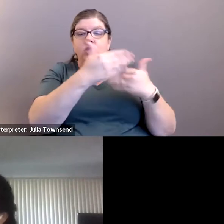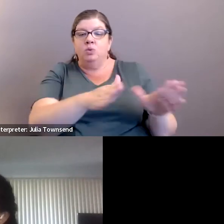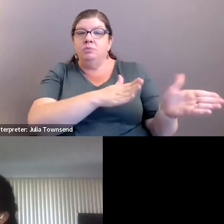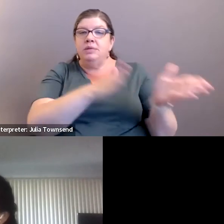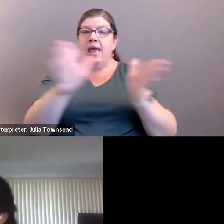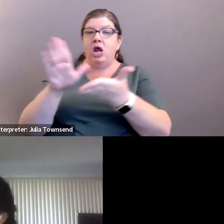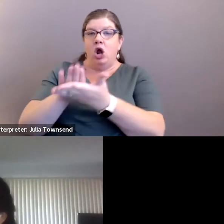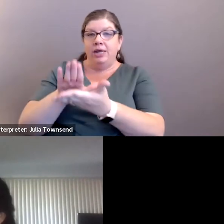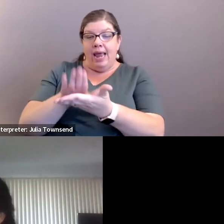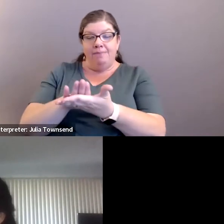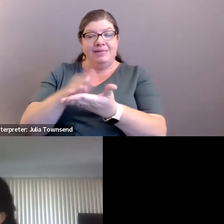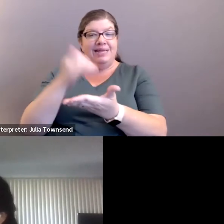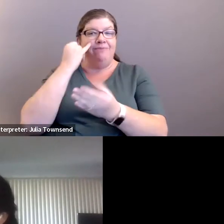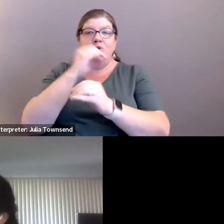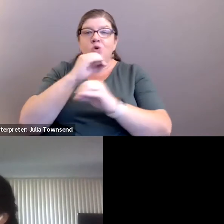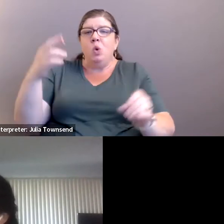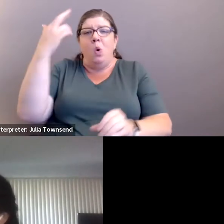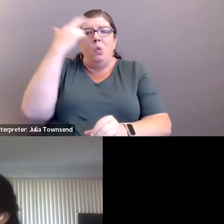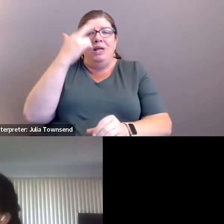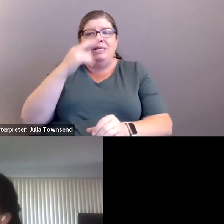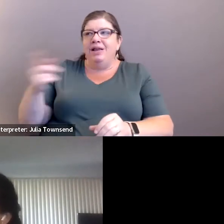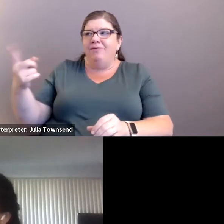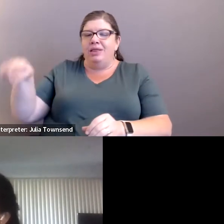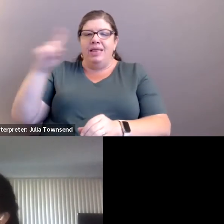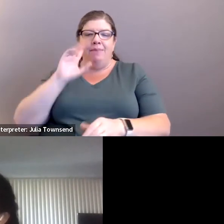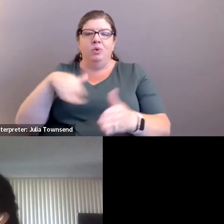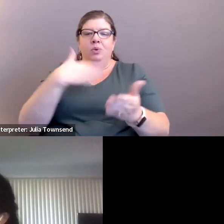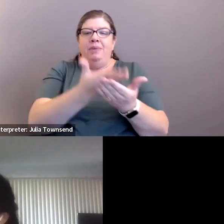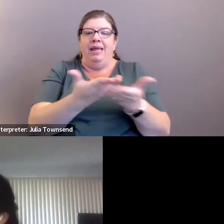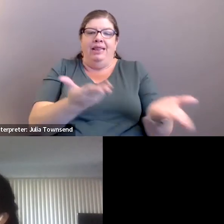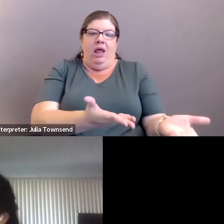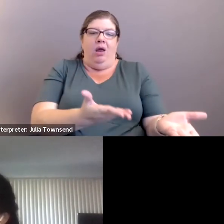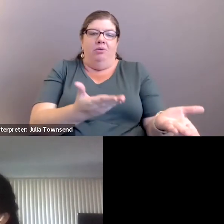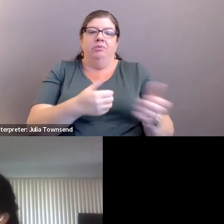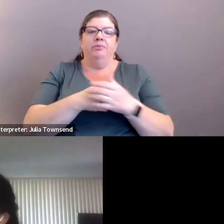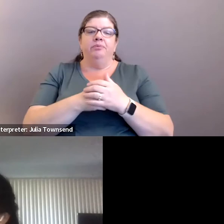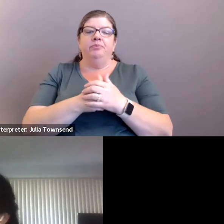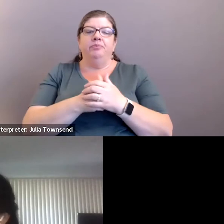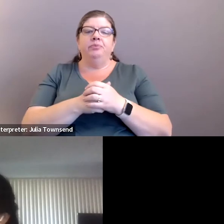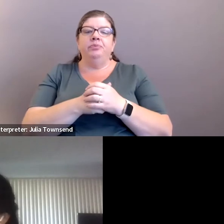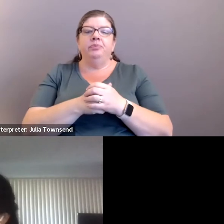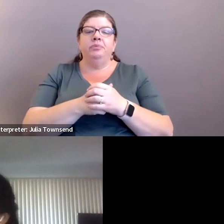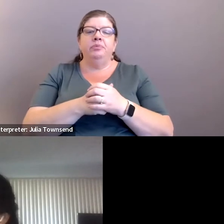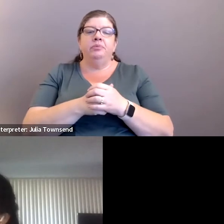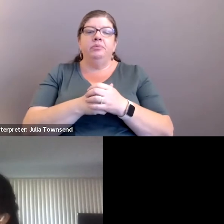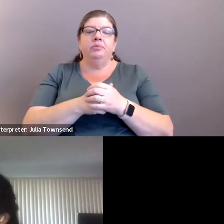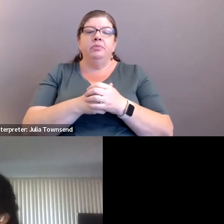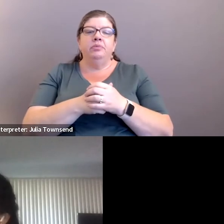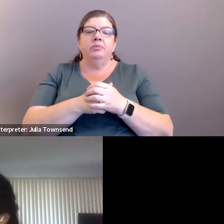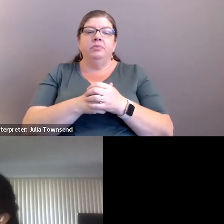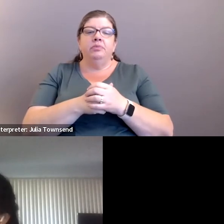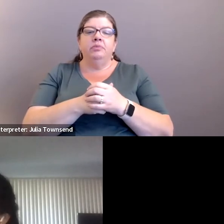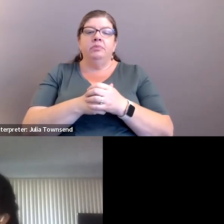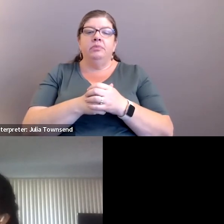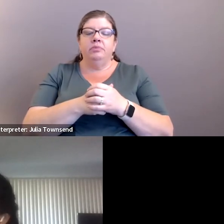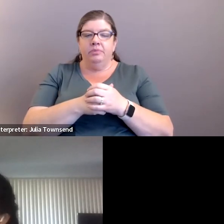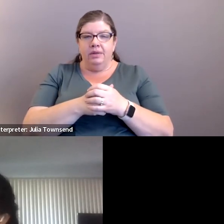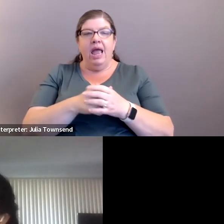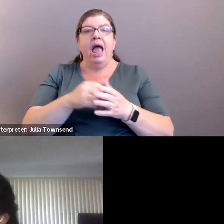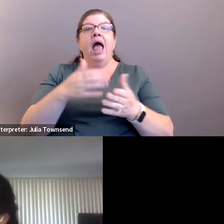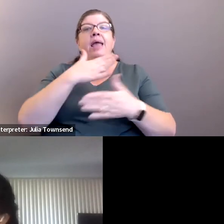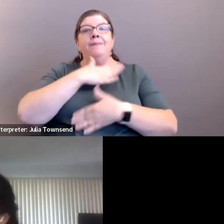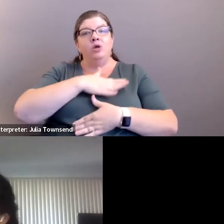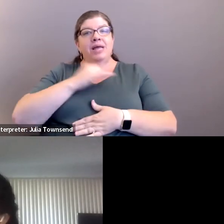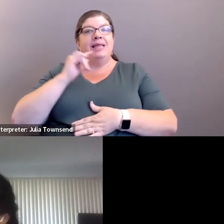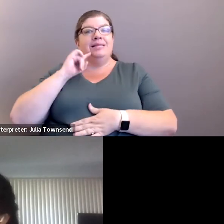campus when there is no reason for them to be there, according to the education code. I appreciate the serious